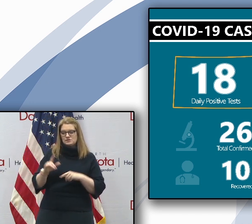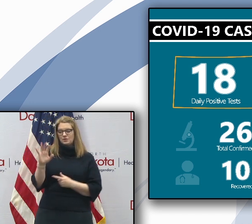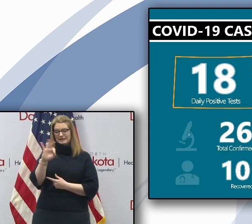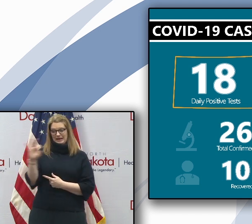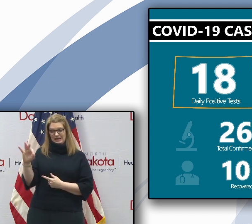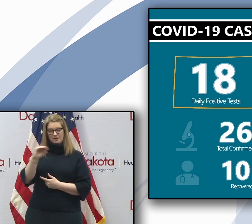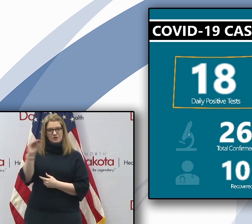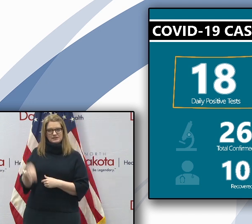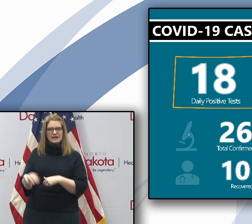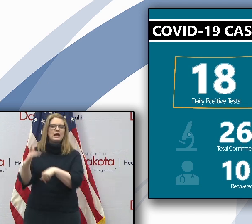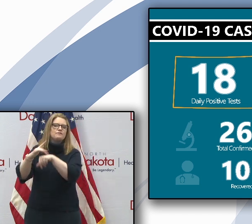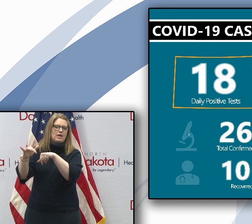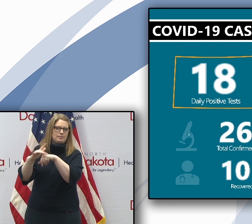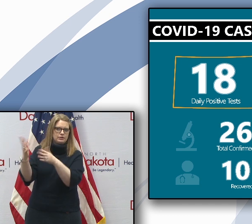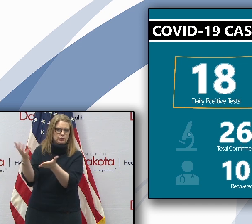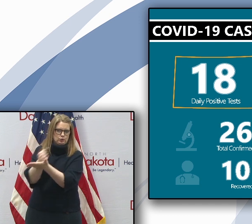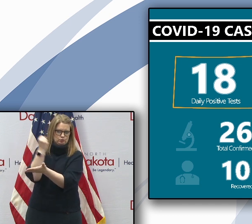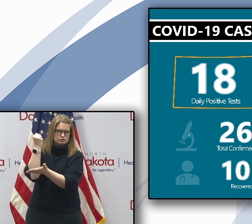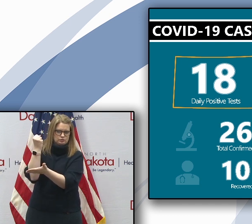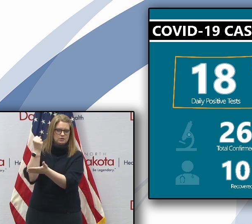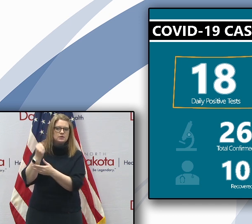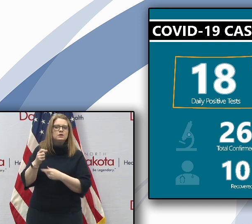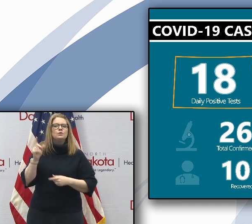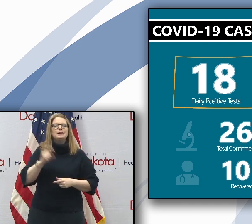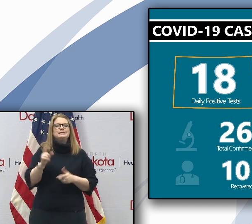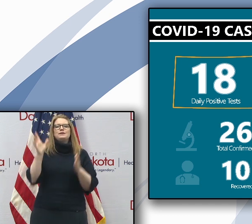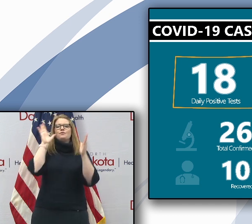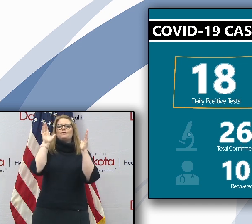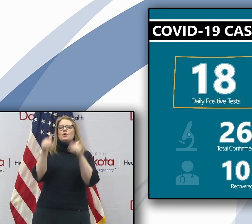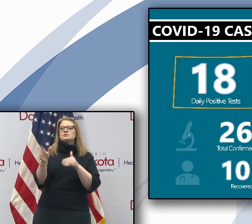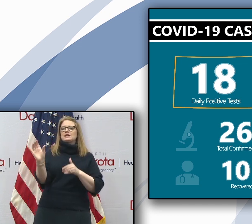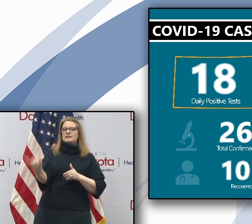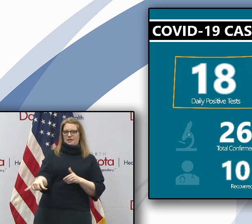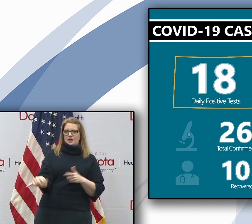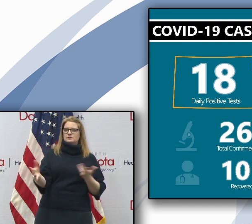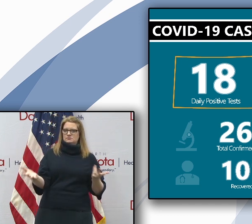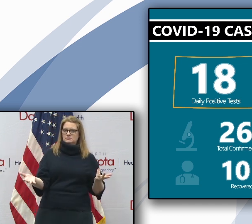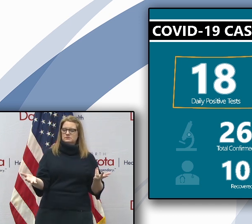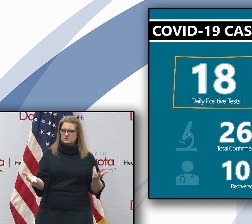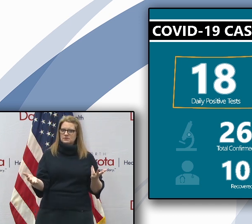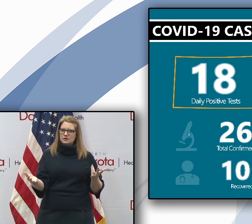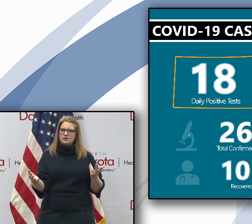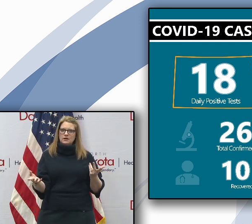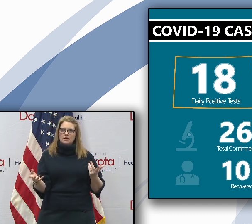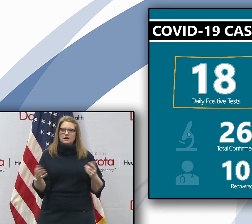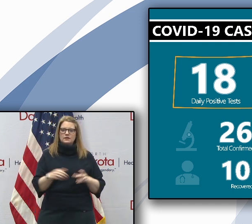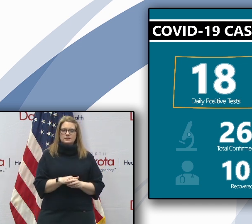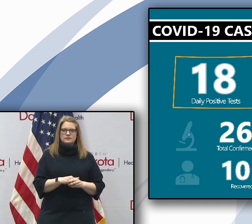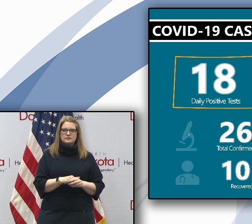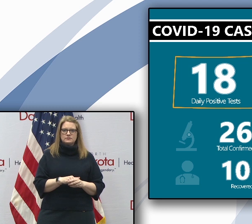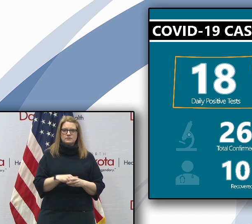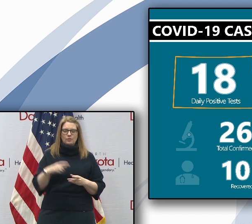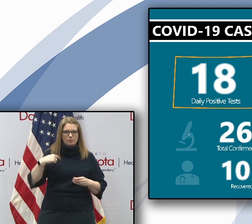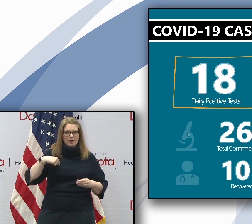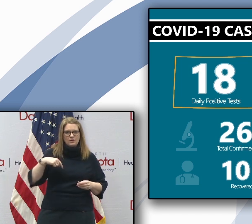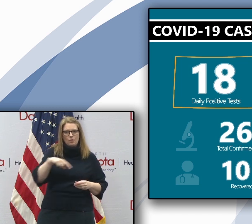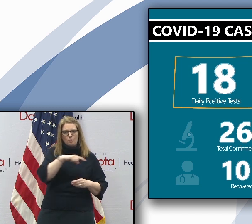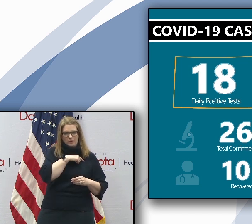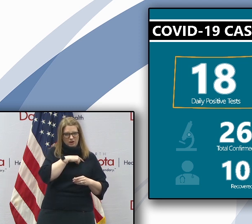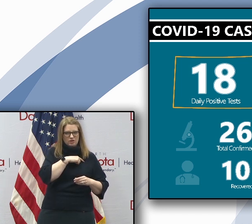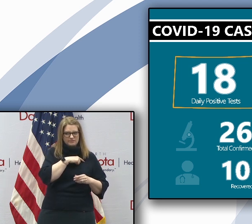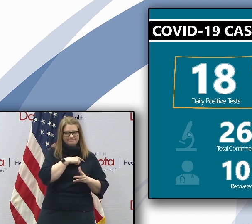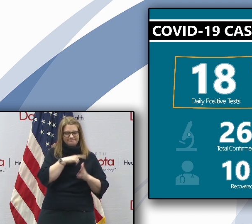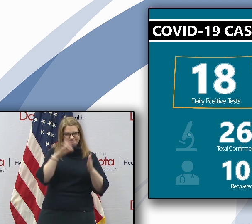available. And, and so that's what we should focus on because in terms of what we're working on to do, that is absolutely,